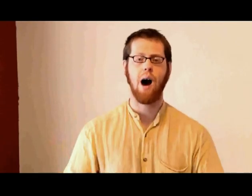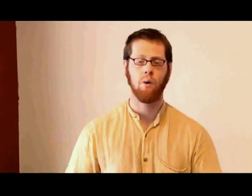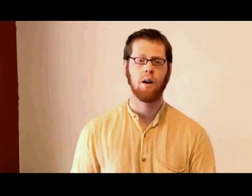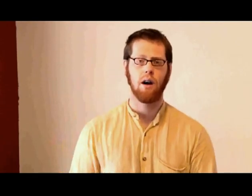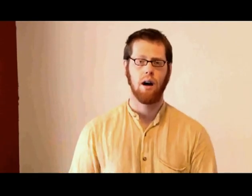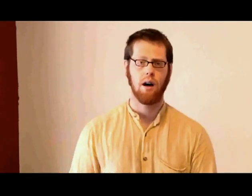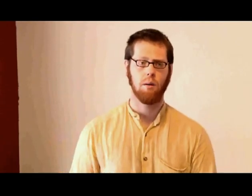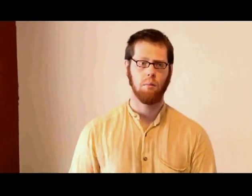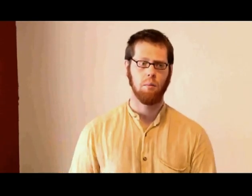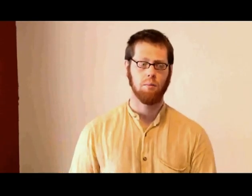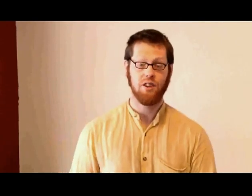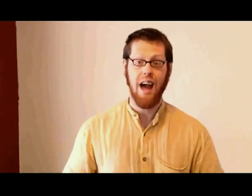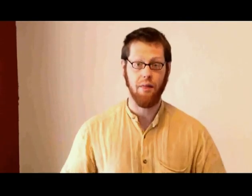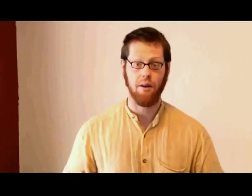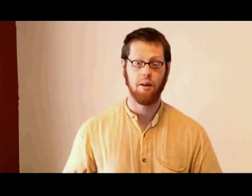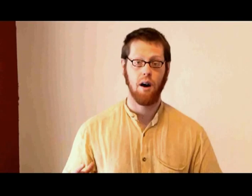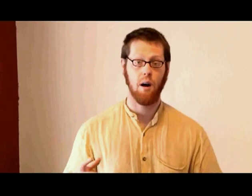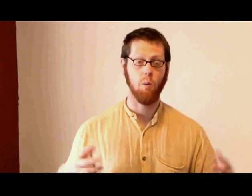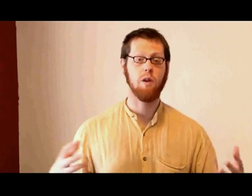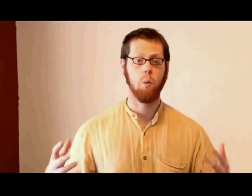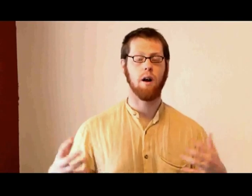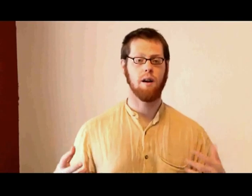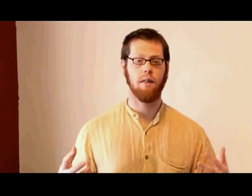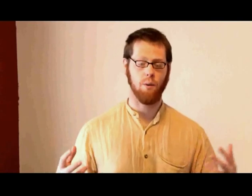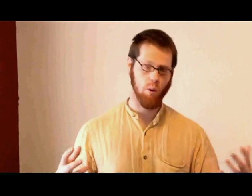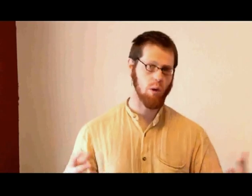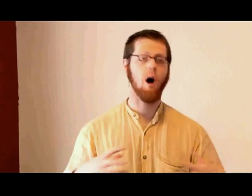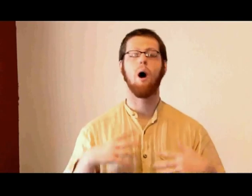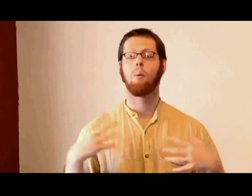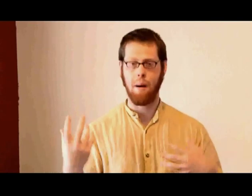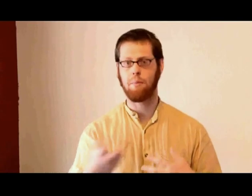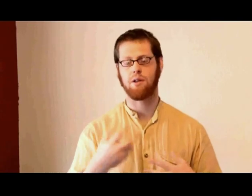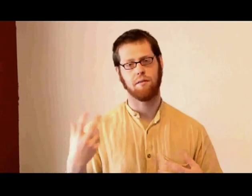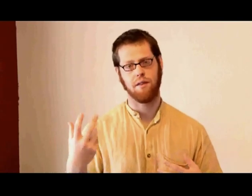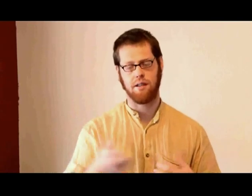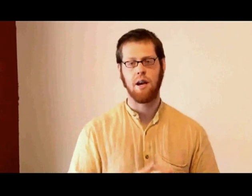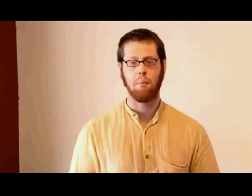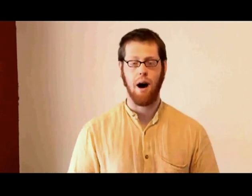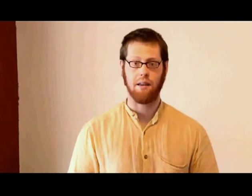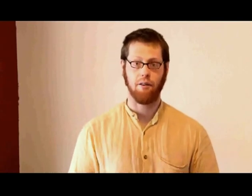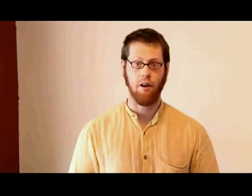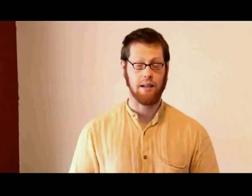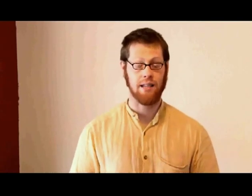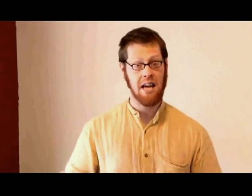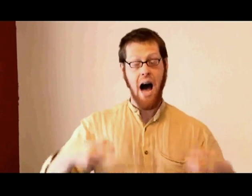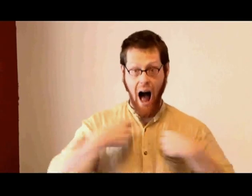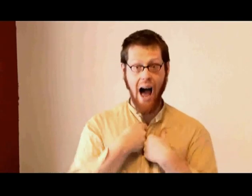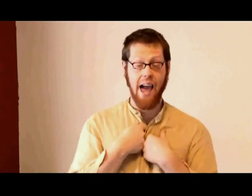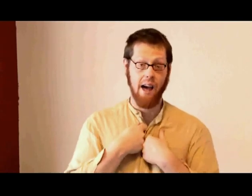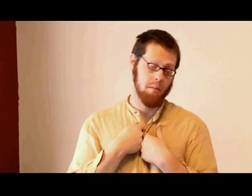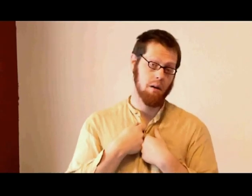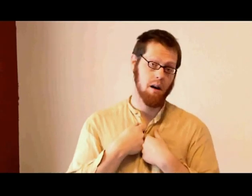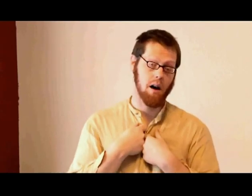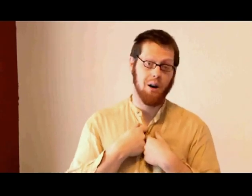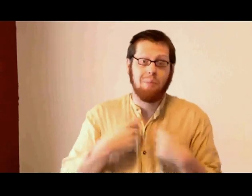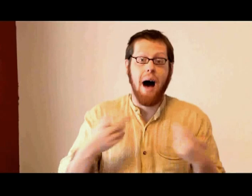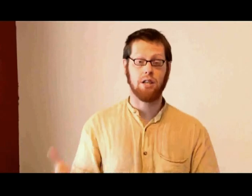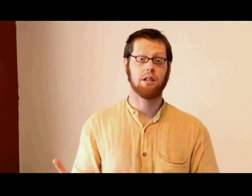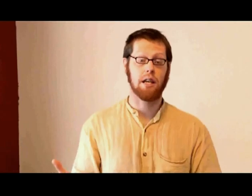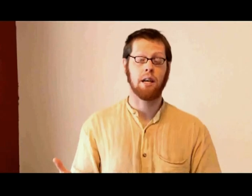out together with one another. We're all members of this body of Christ. I am unabashedly